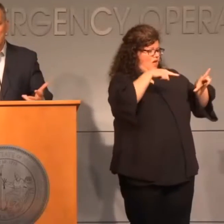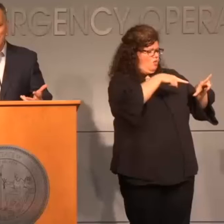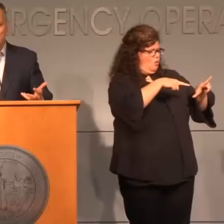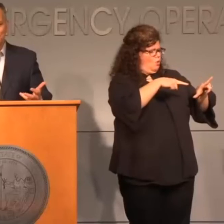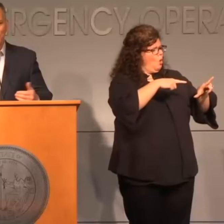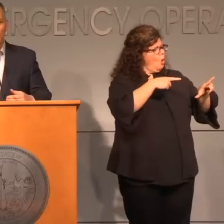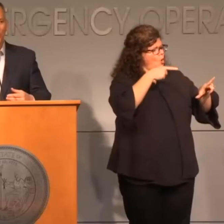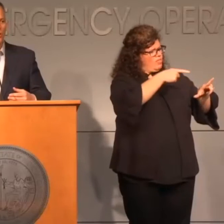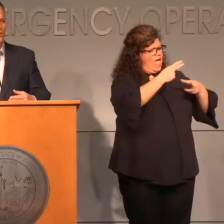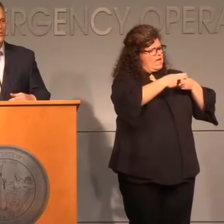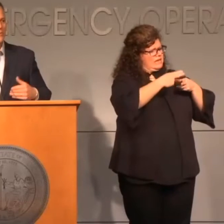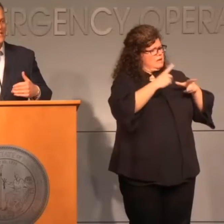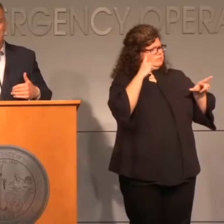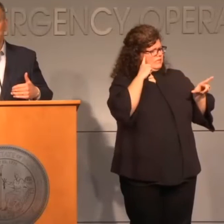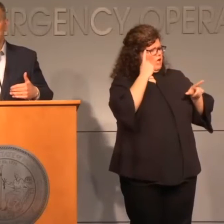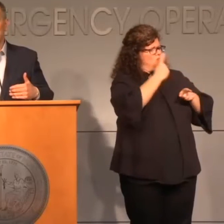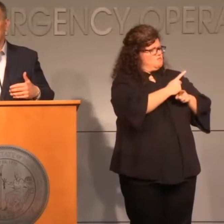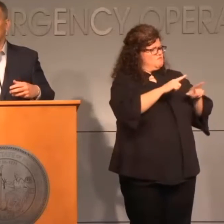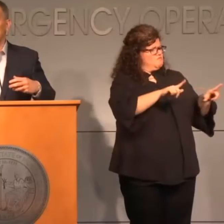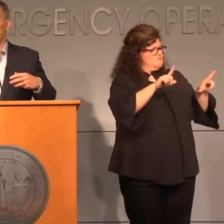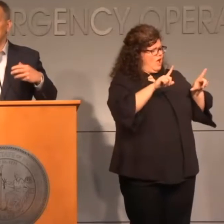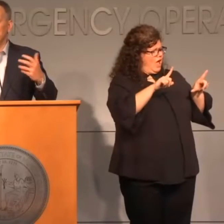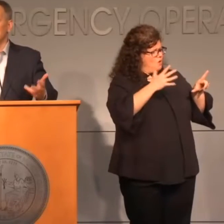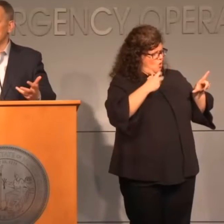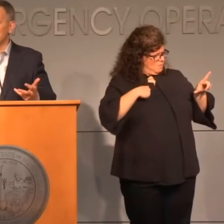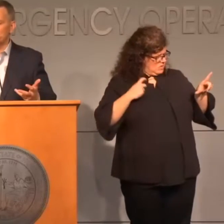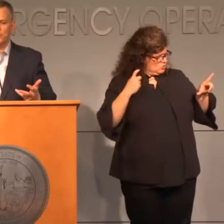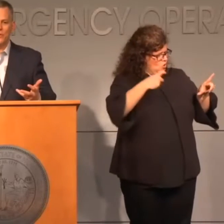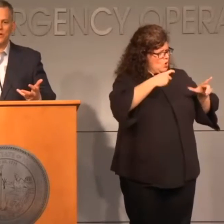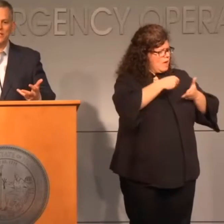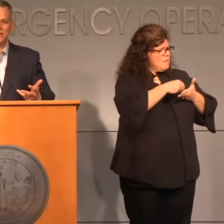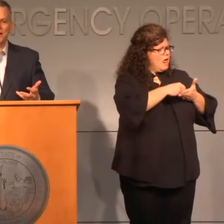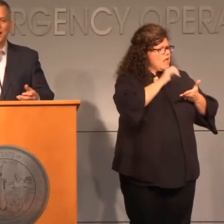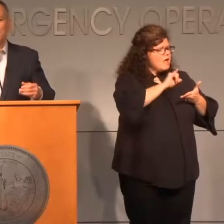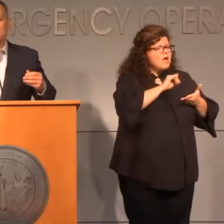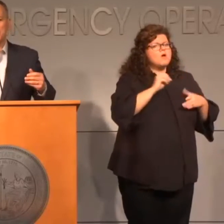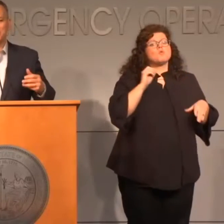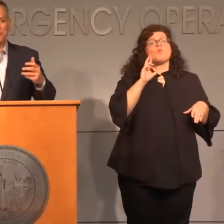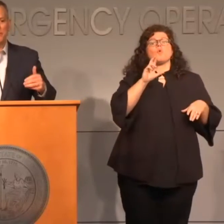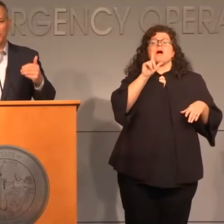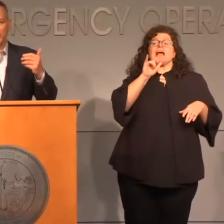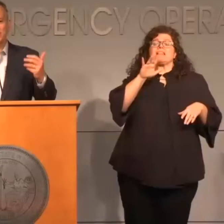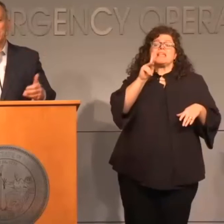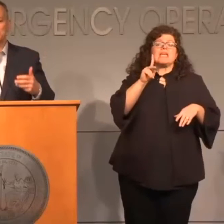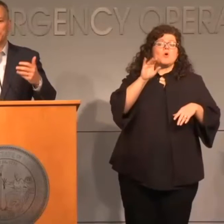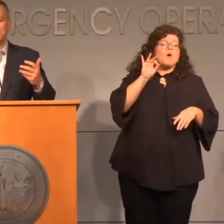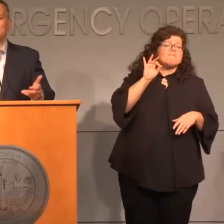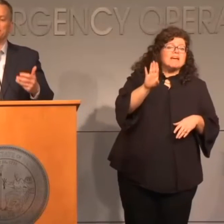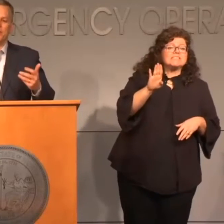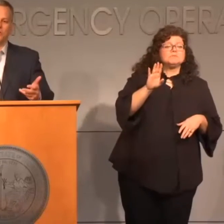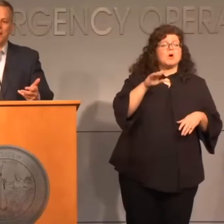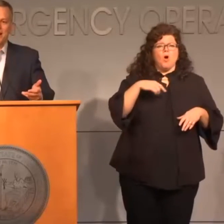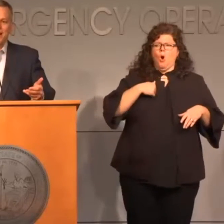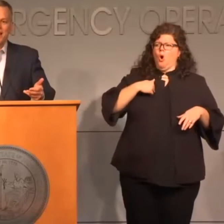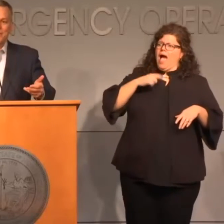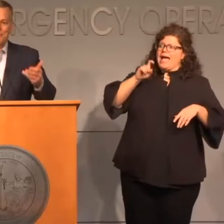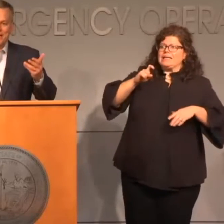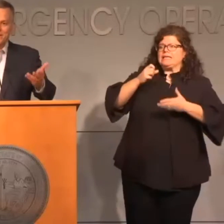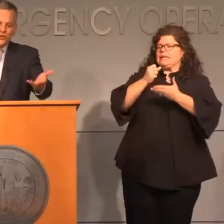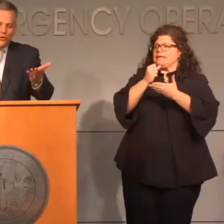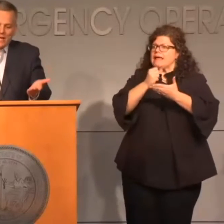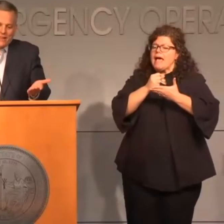-sounding name or somebody sending you a link on a social networking site about some people who are in desperate need of help,